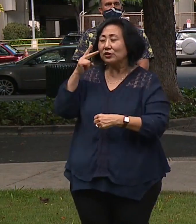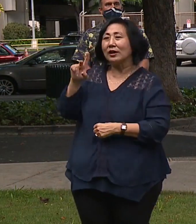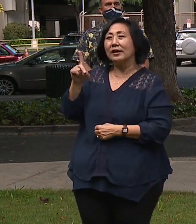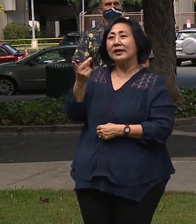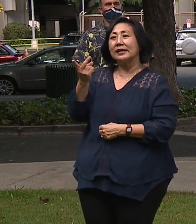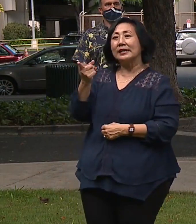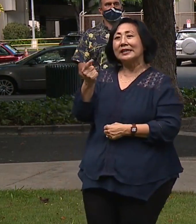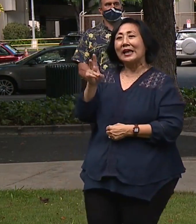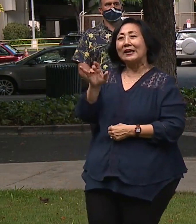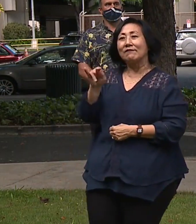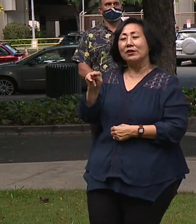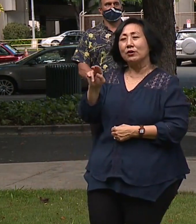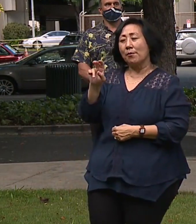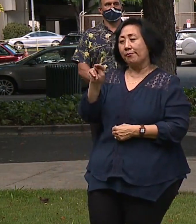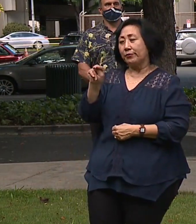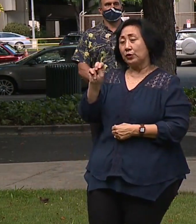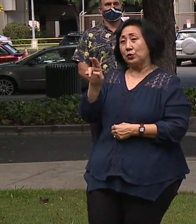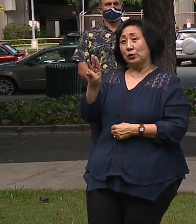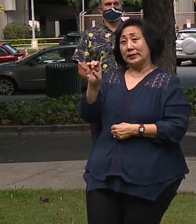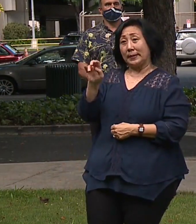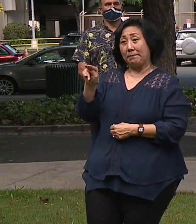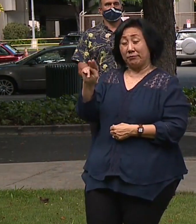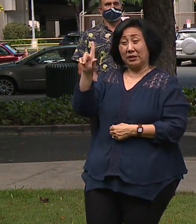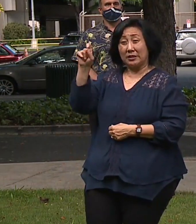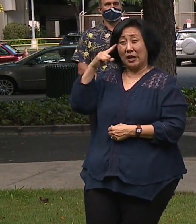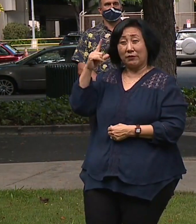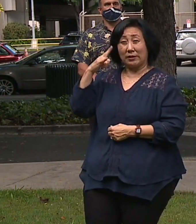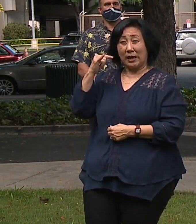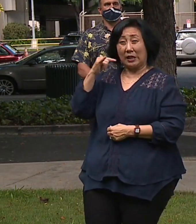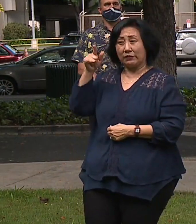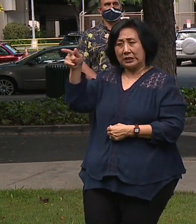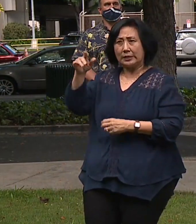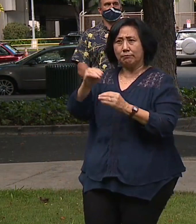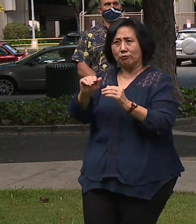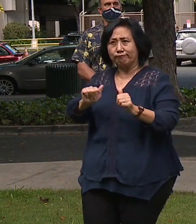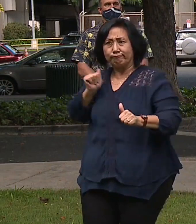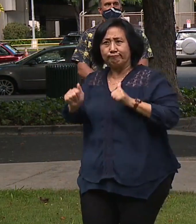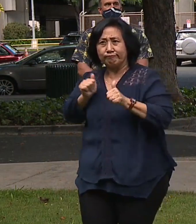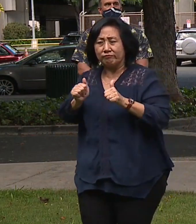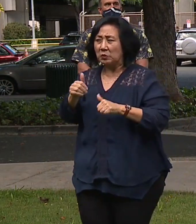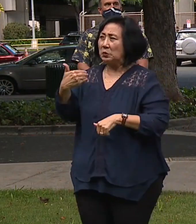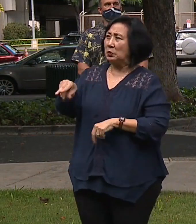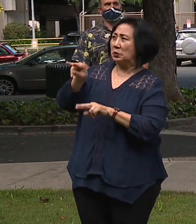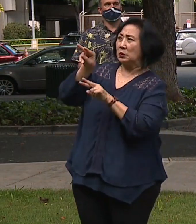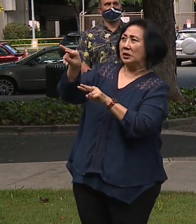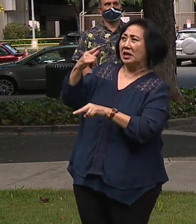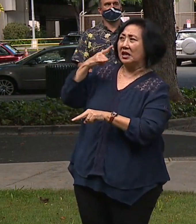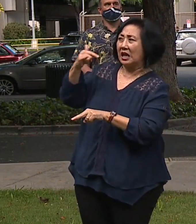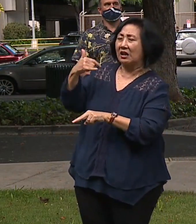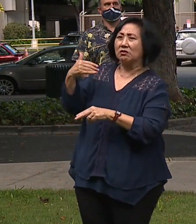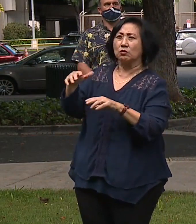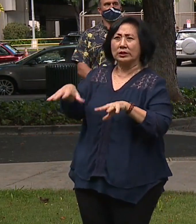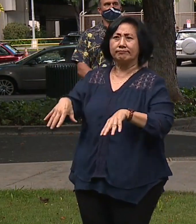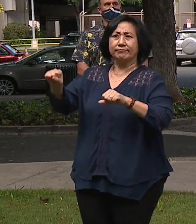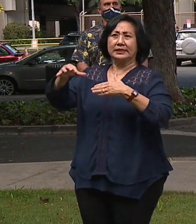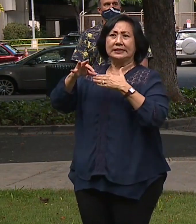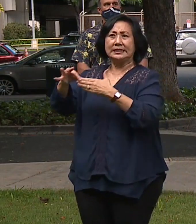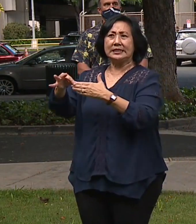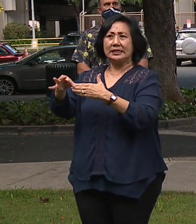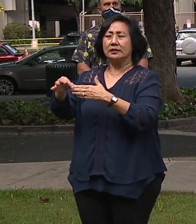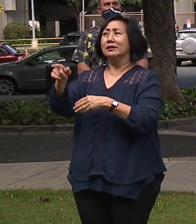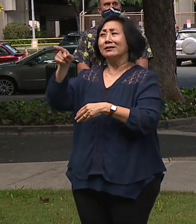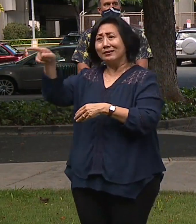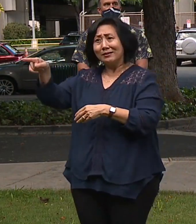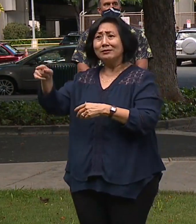Newsom take further action in the state of California. think there are real leaders in trying to do more while they